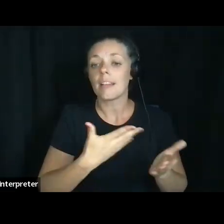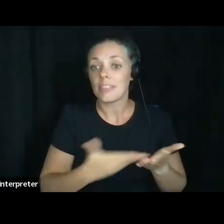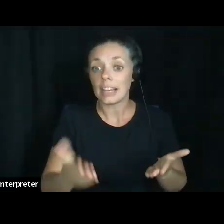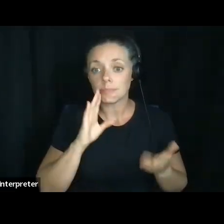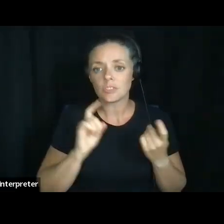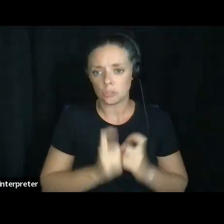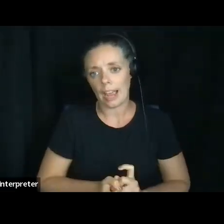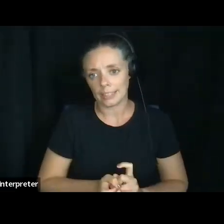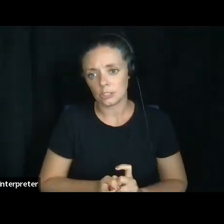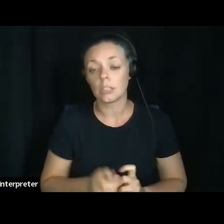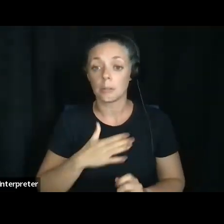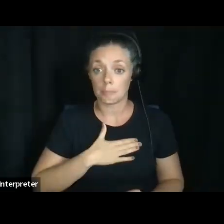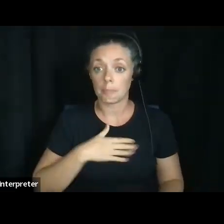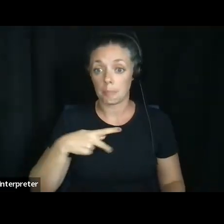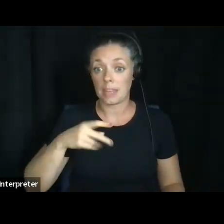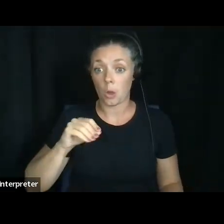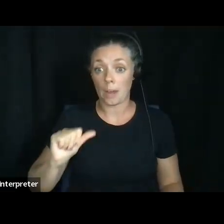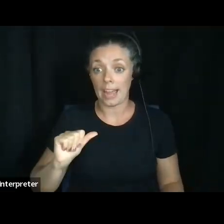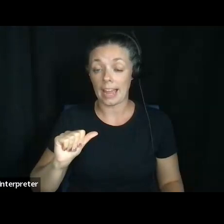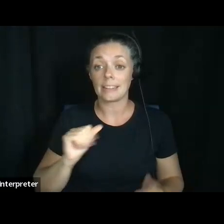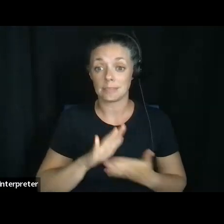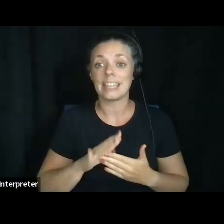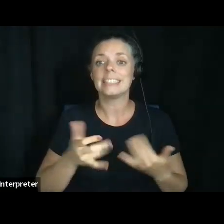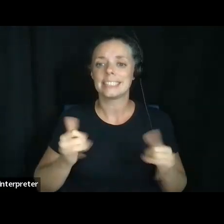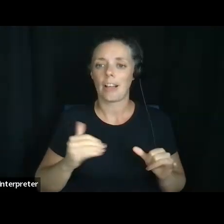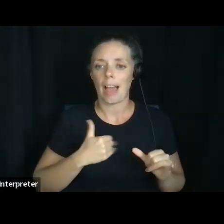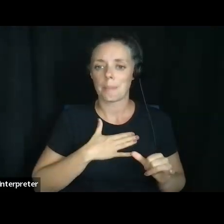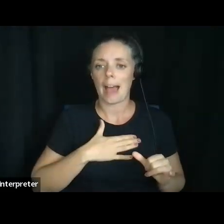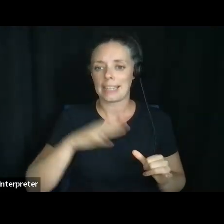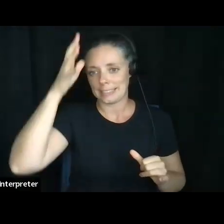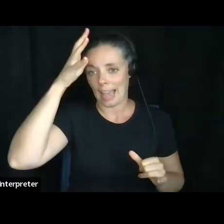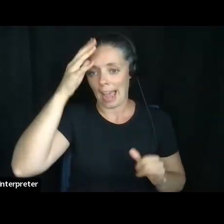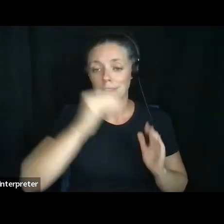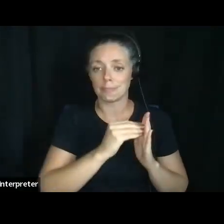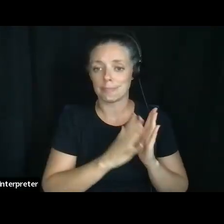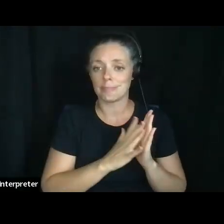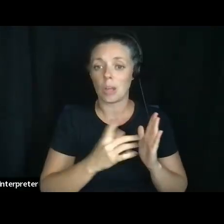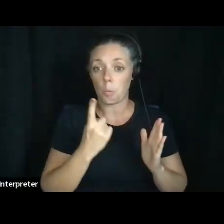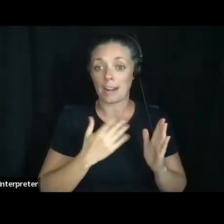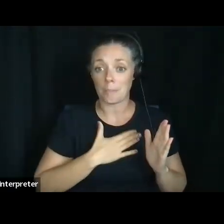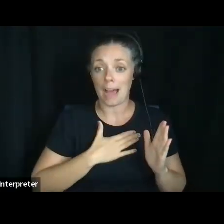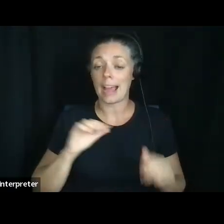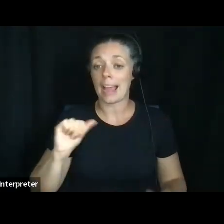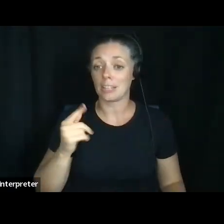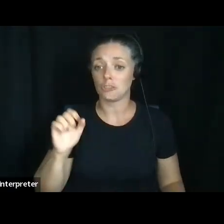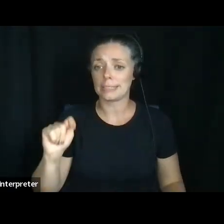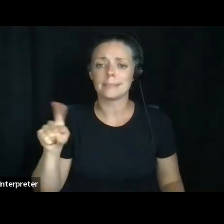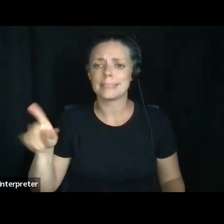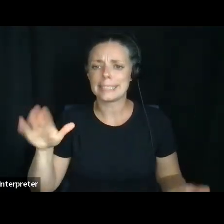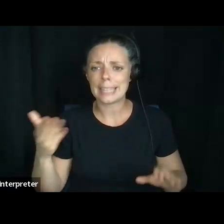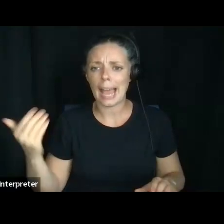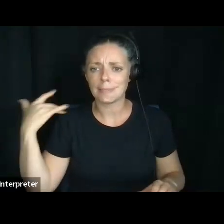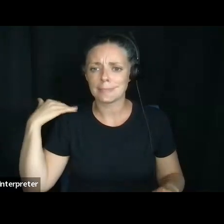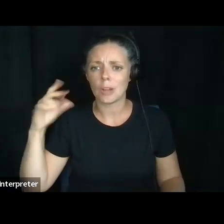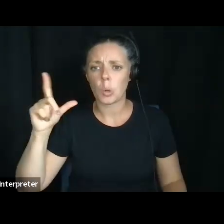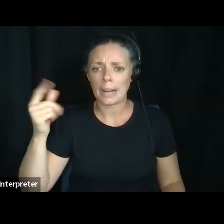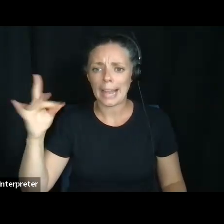power of attorney document still has my dad listed as one of my agents. Um, he died in 2018. So, you know, I need to